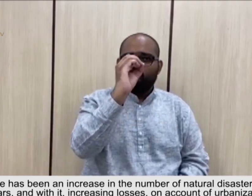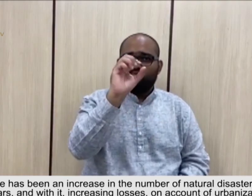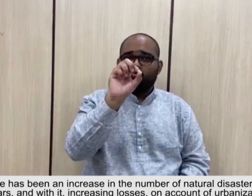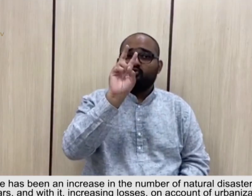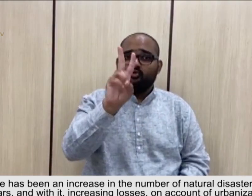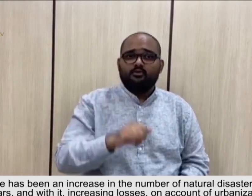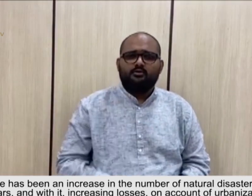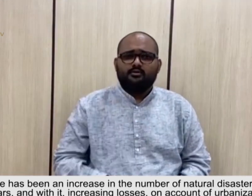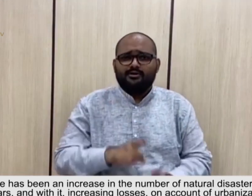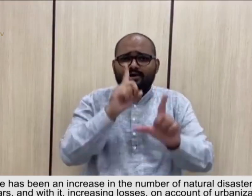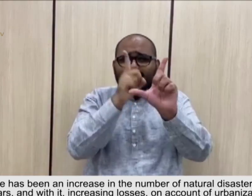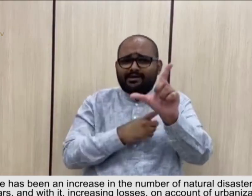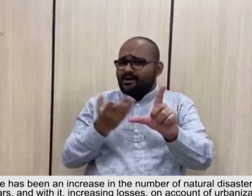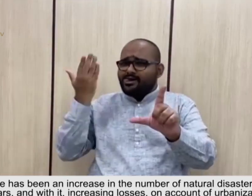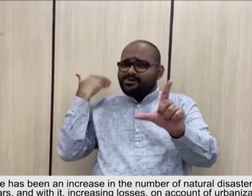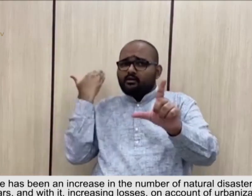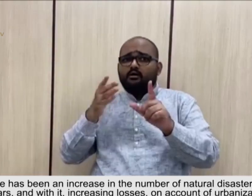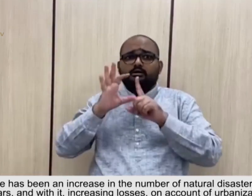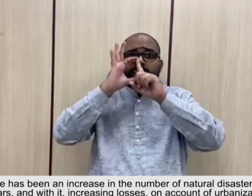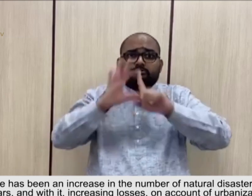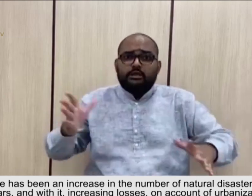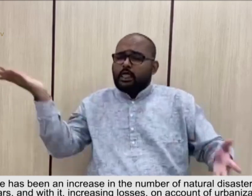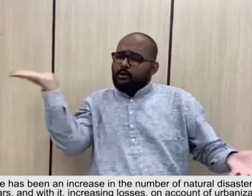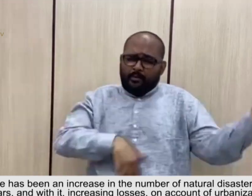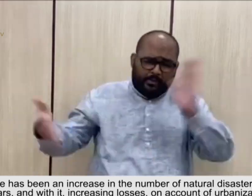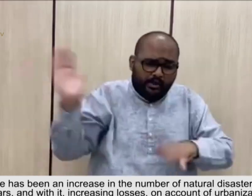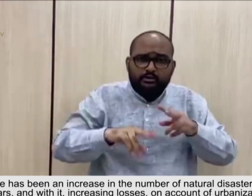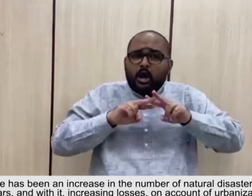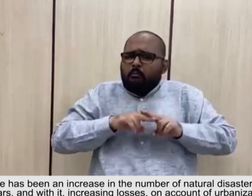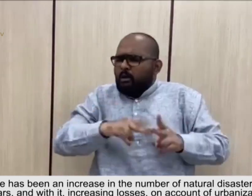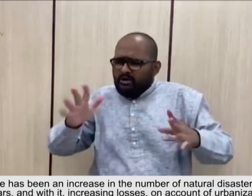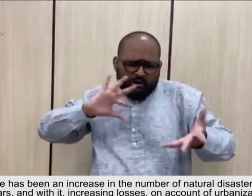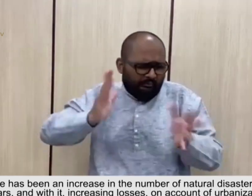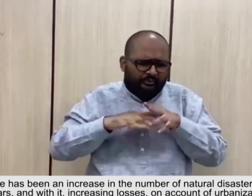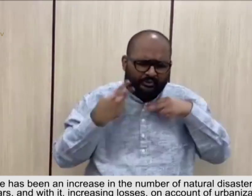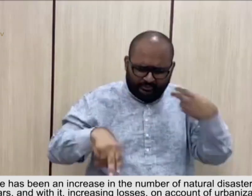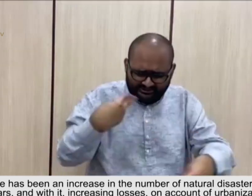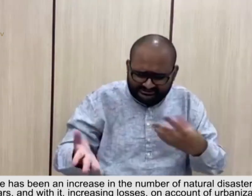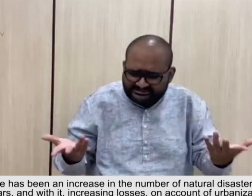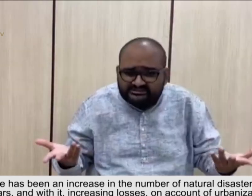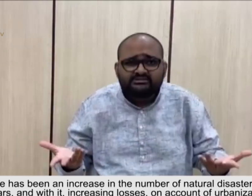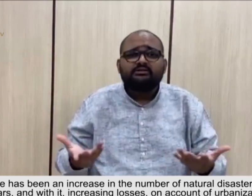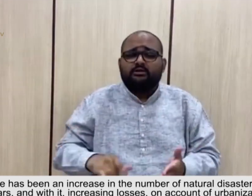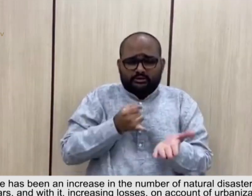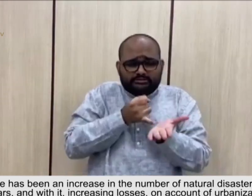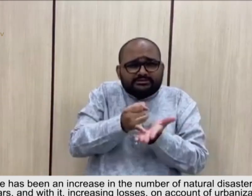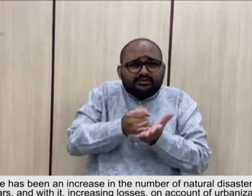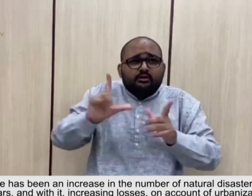10.2 There has been an increase in the number of natural disasters over the past years and with it, increasing